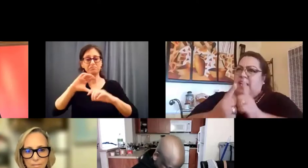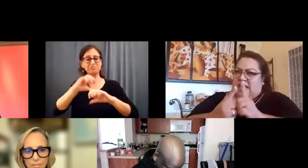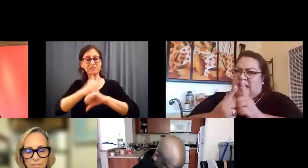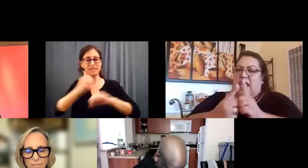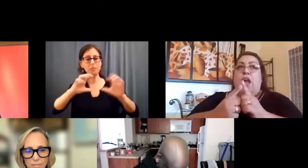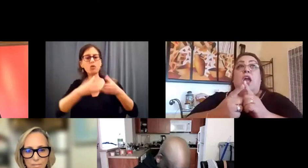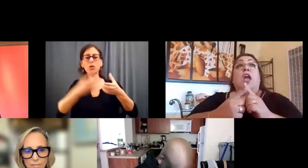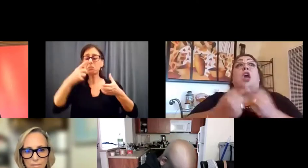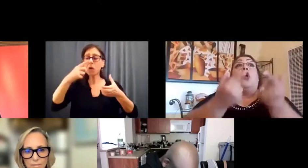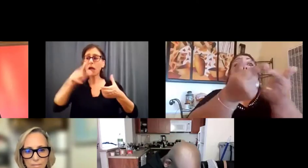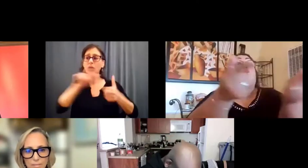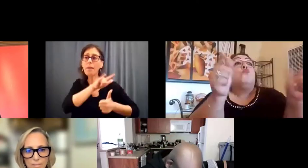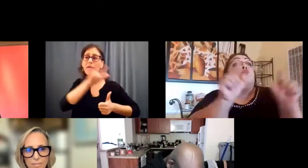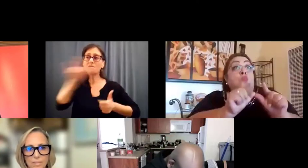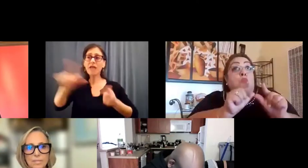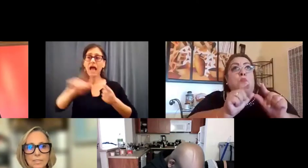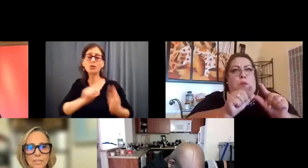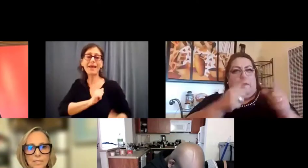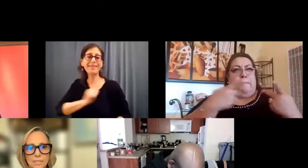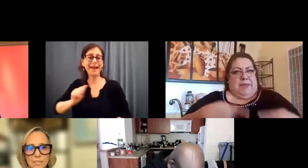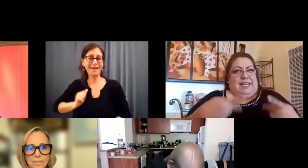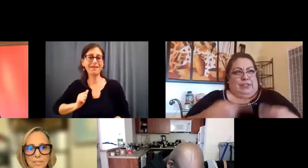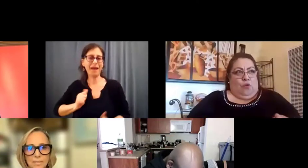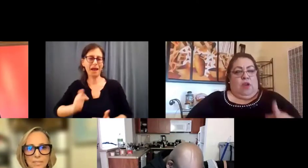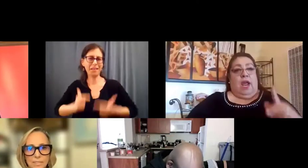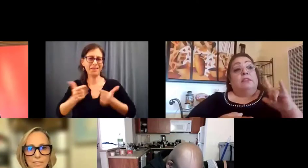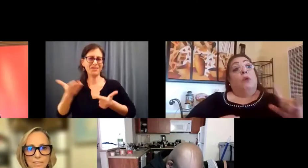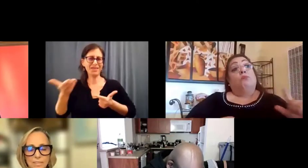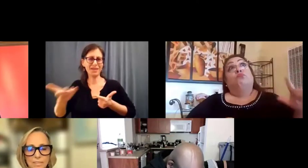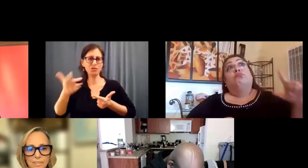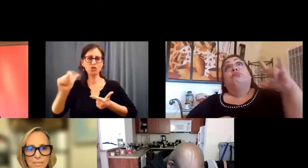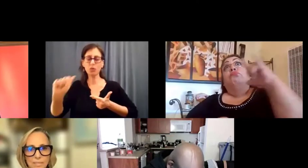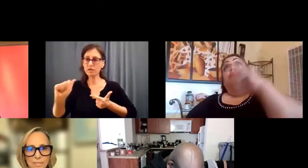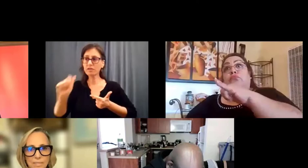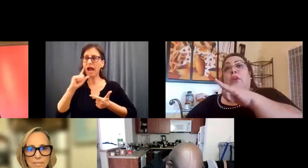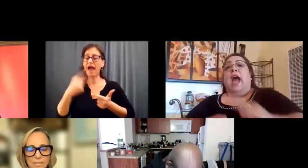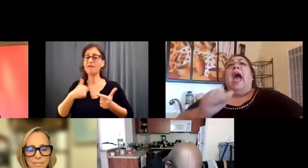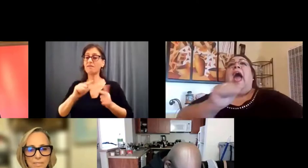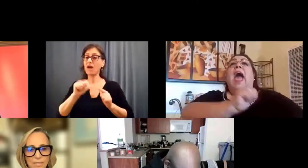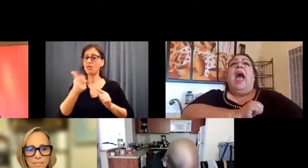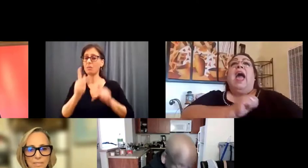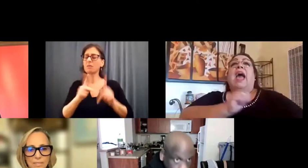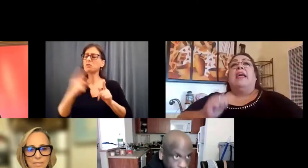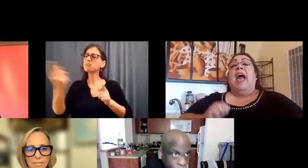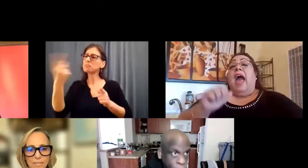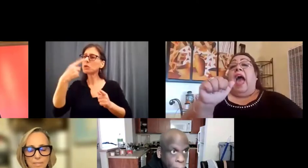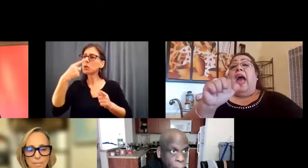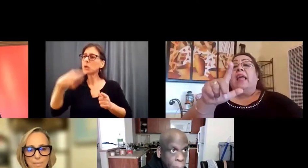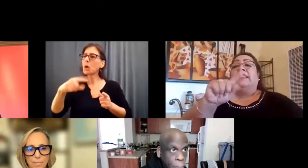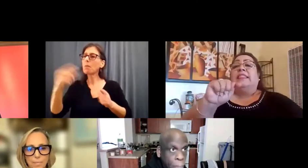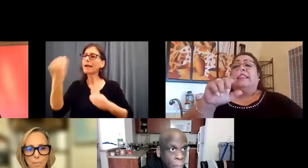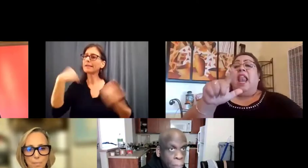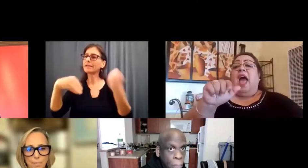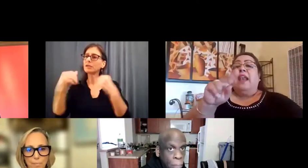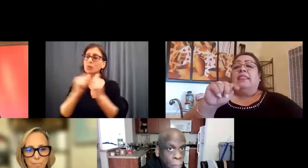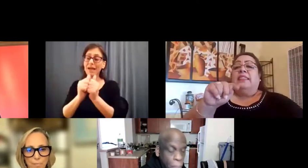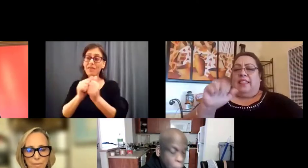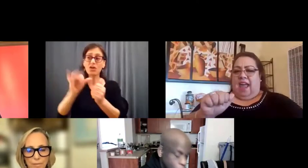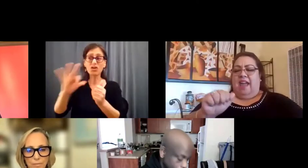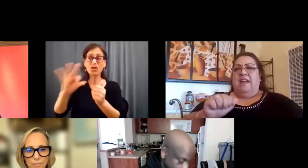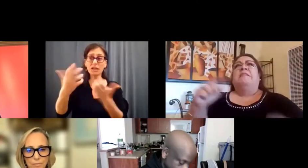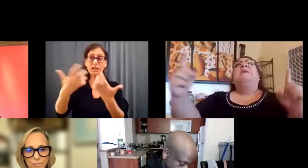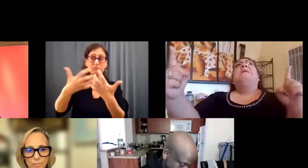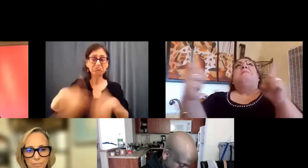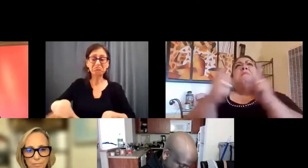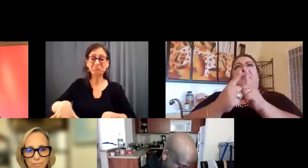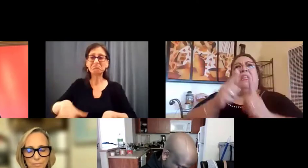I fly down to Atlanta, where she was living? I'll have a crew standing by. We'll have dinner together. And if it checks out,